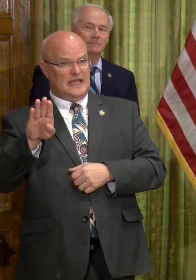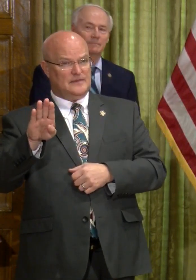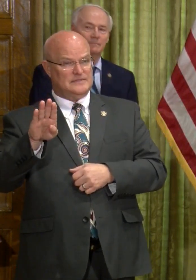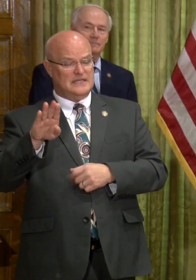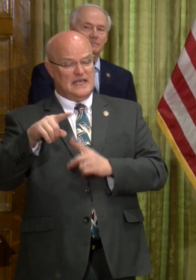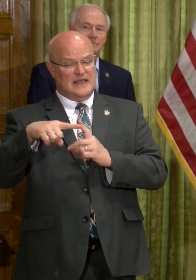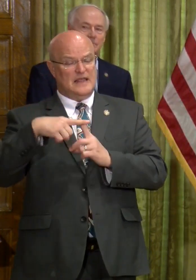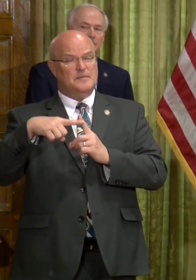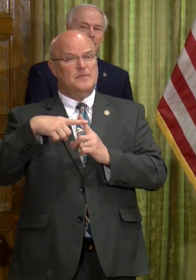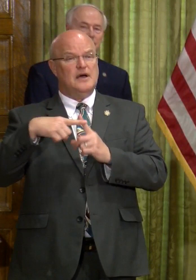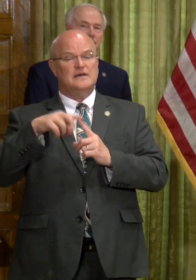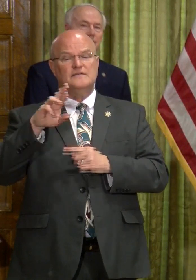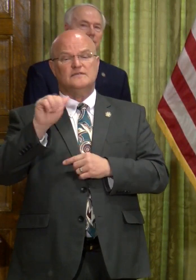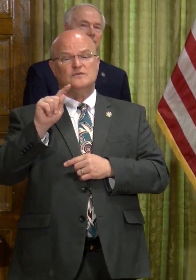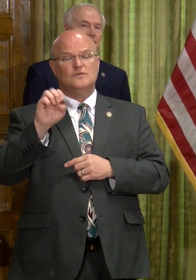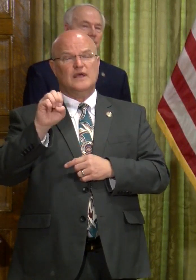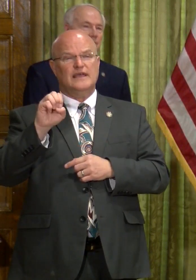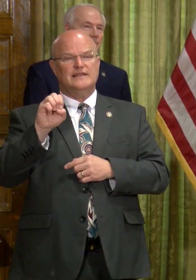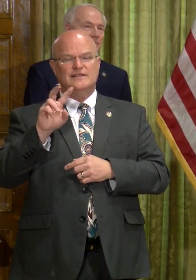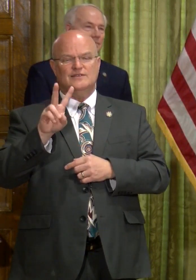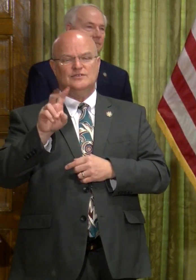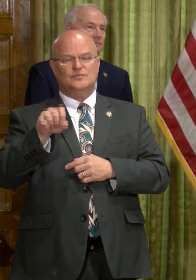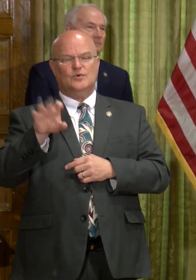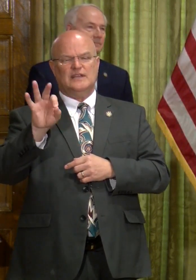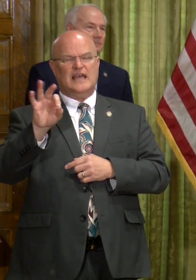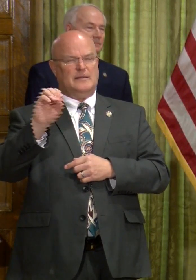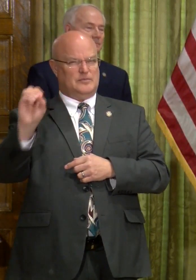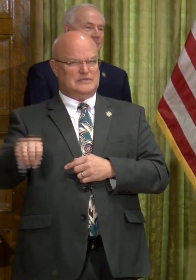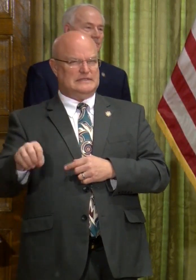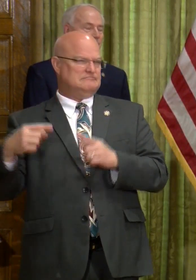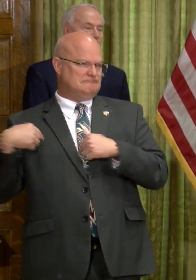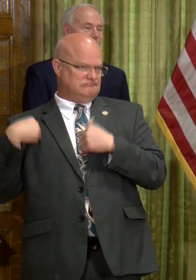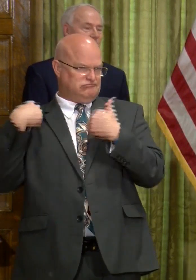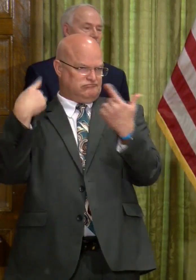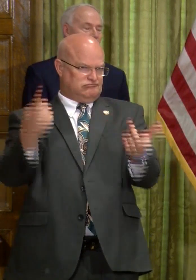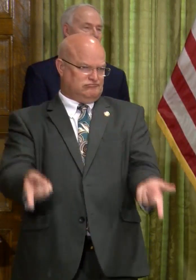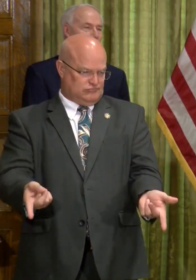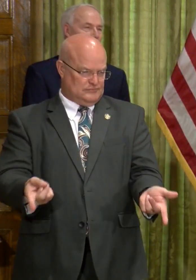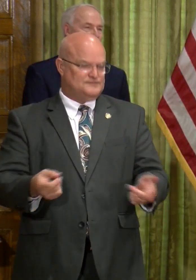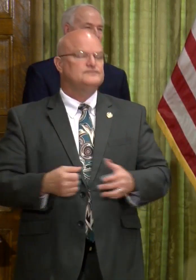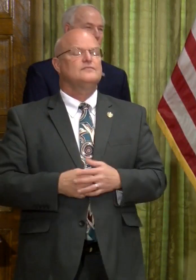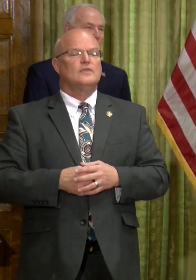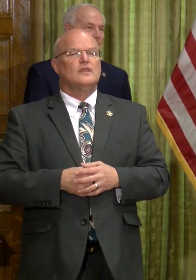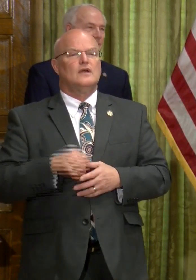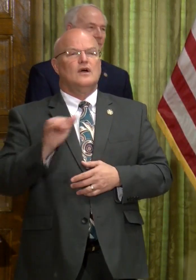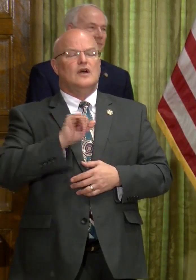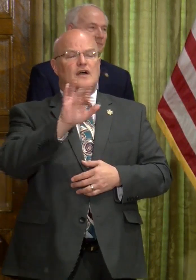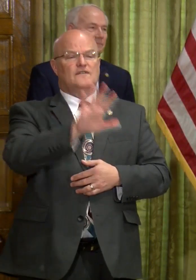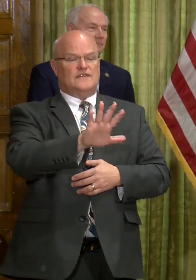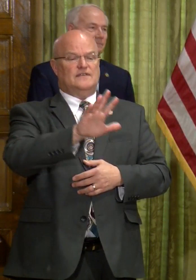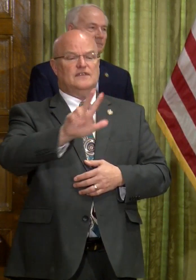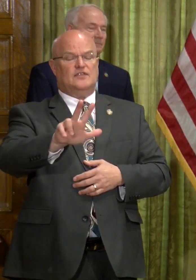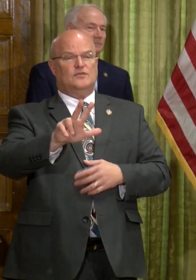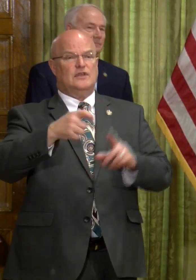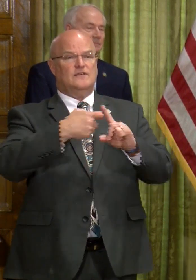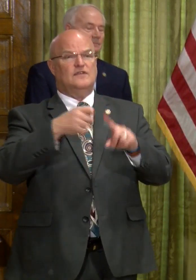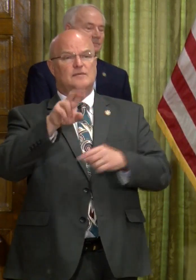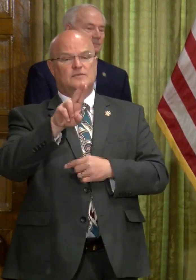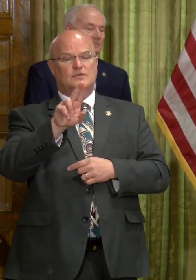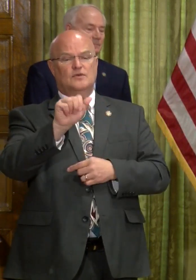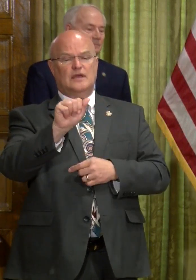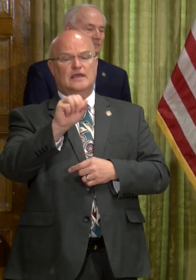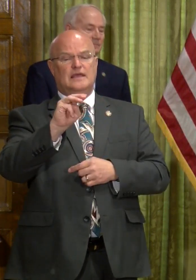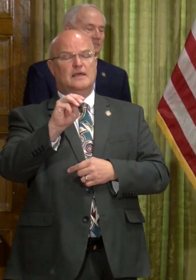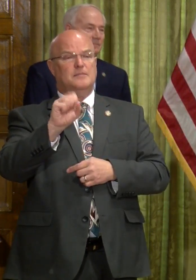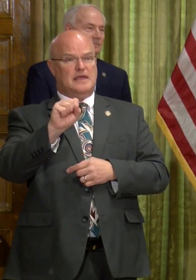positivity rate was 2.9%, which is about what we had been seeing. We also had 53 from UAMS lab,